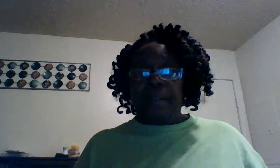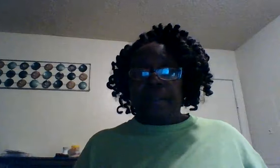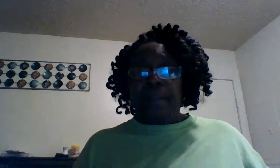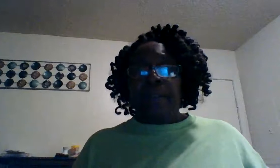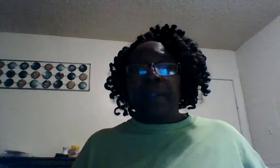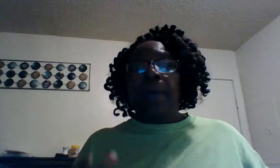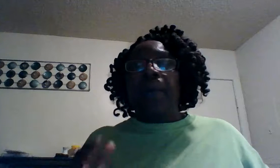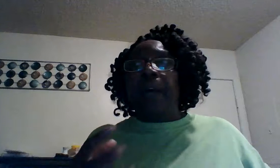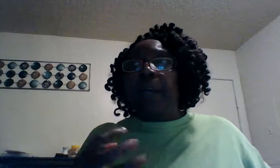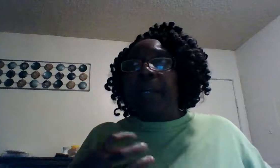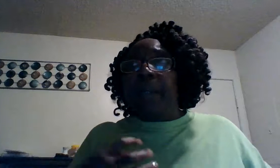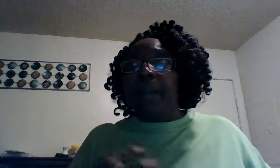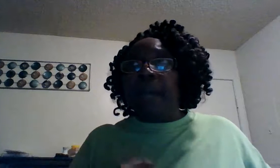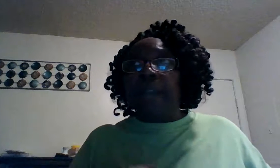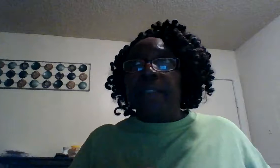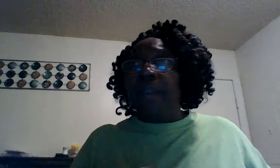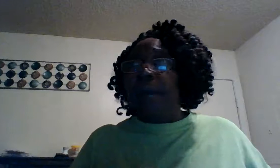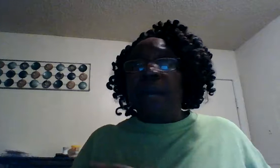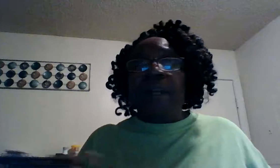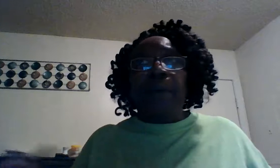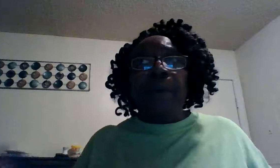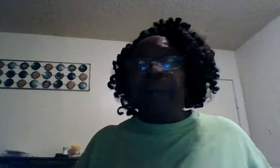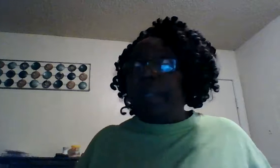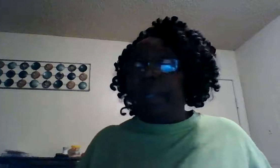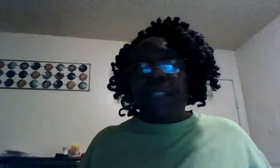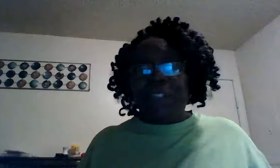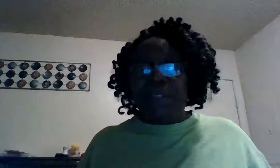so if i'm in christ no matter who against you